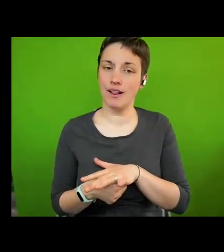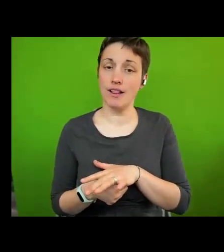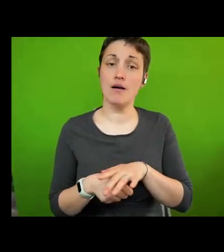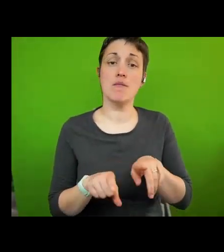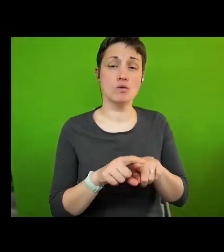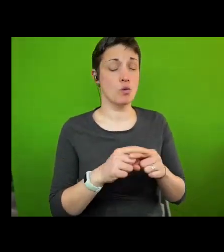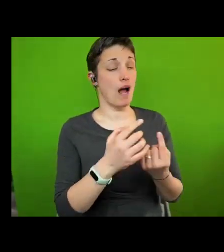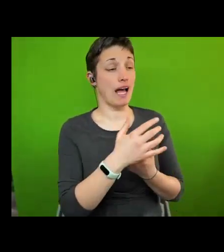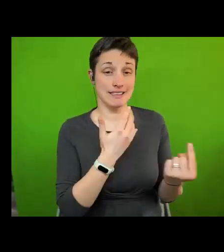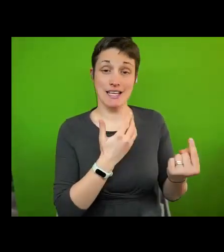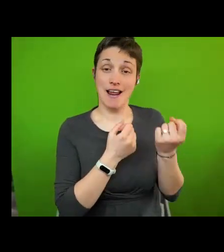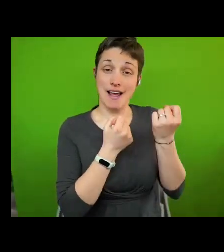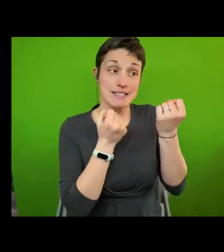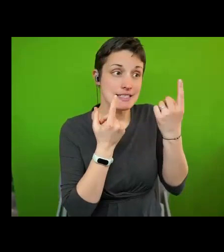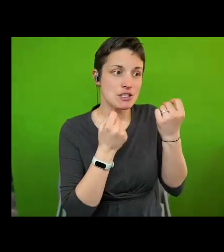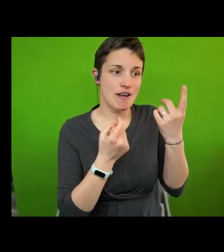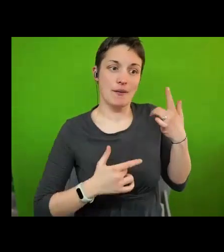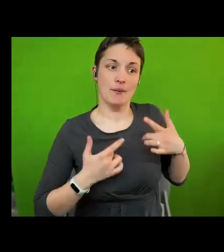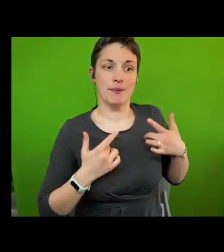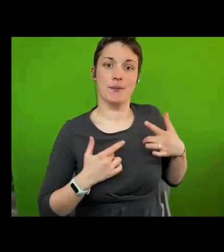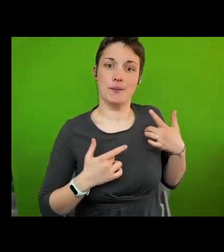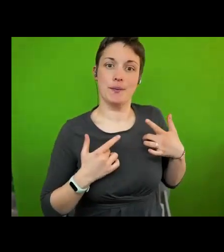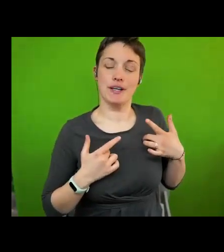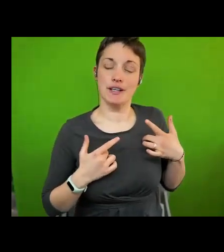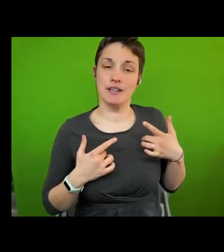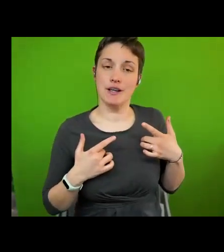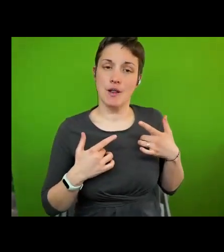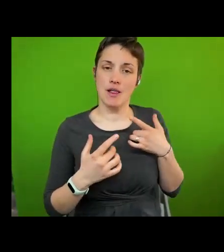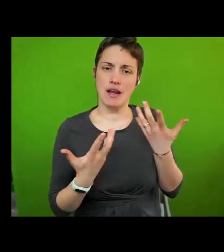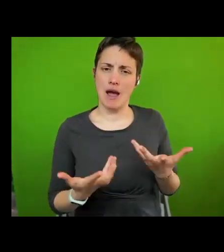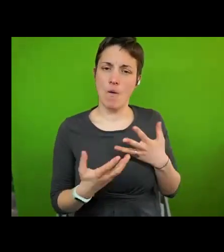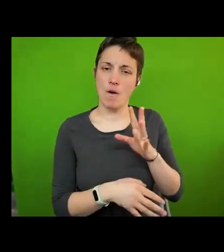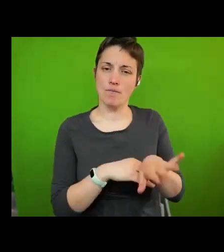initiatives to what i think has now become a movement